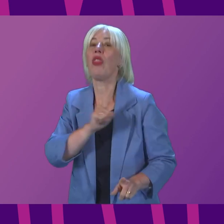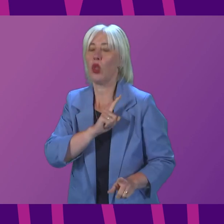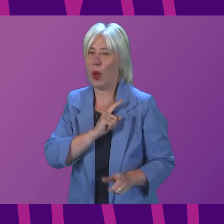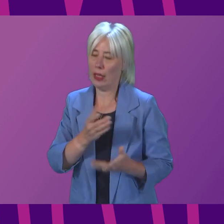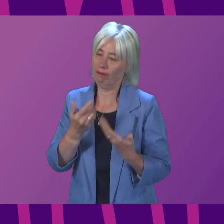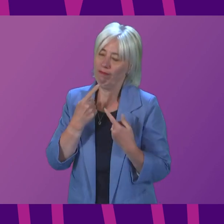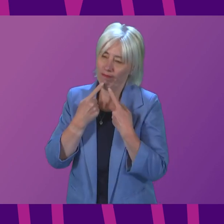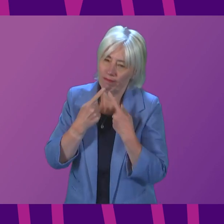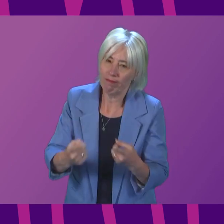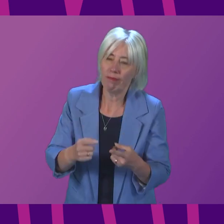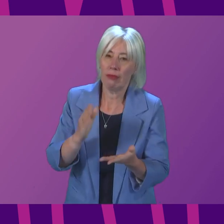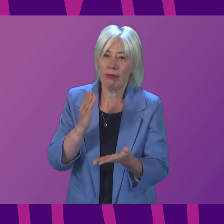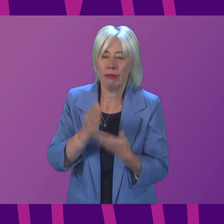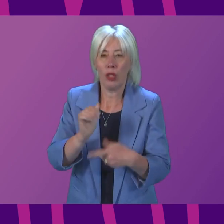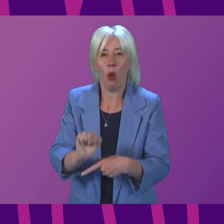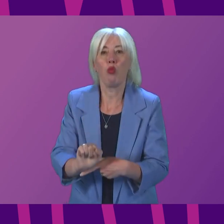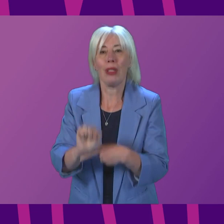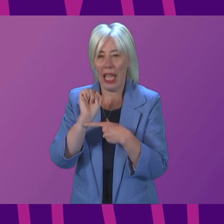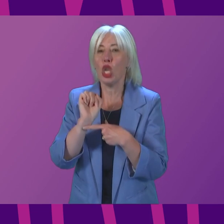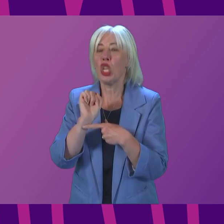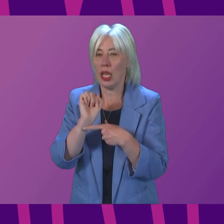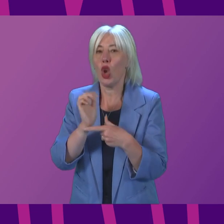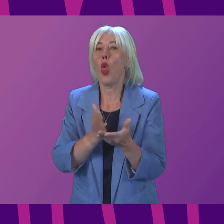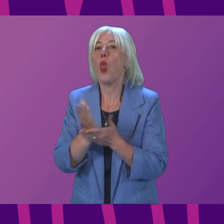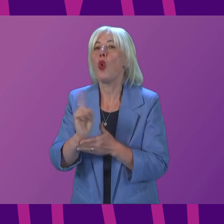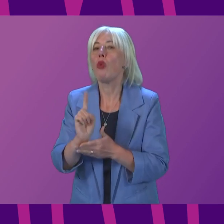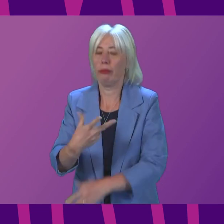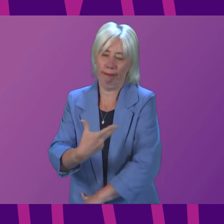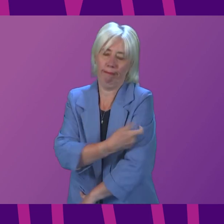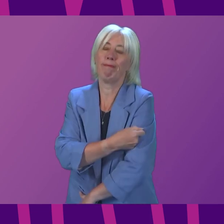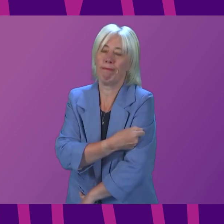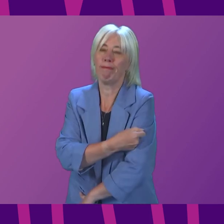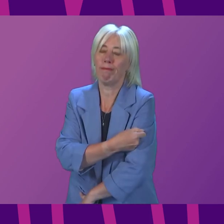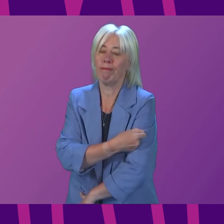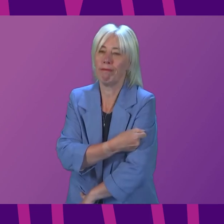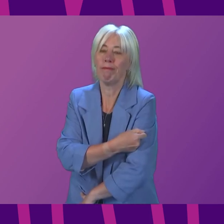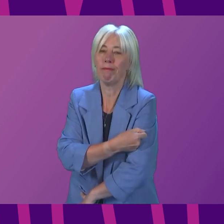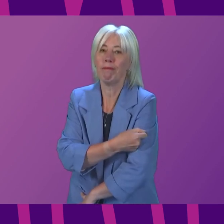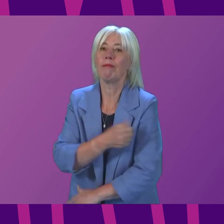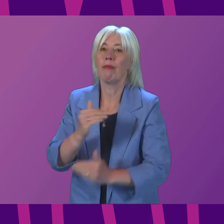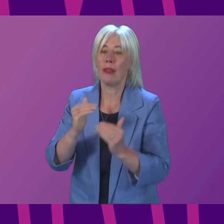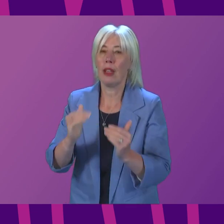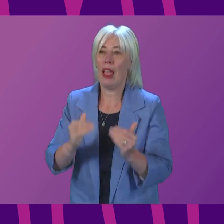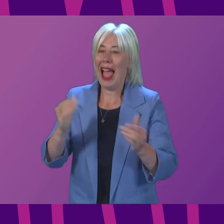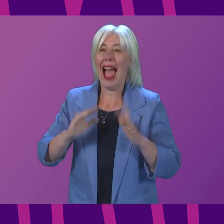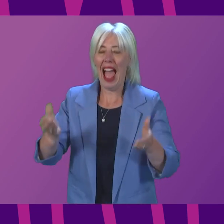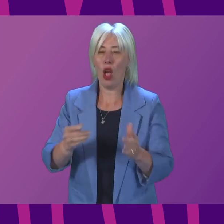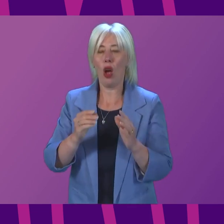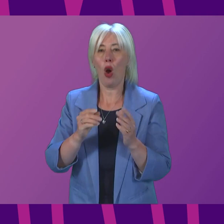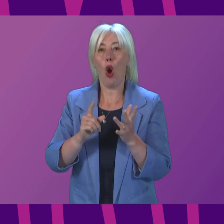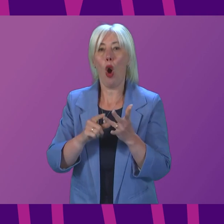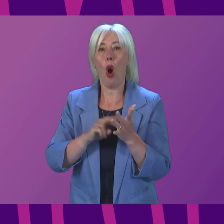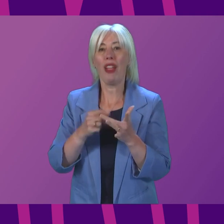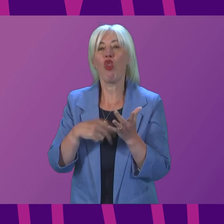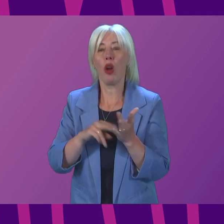very significant protection is provided by vaccination. The higher transmissibility of Omicron does